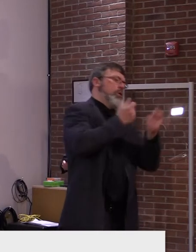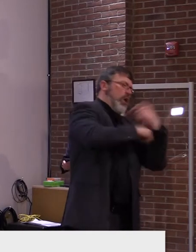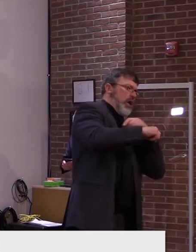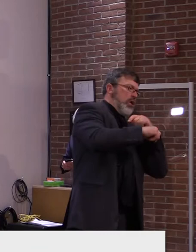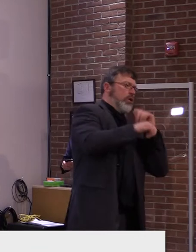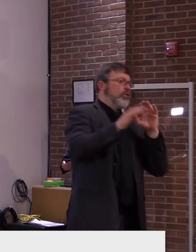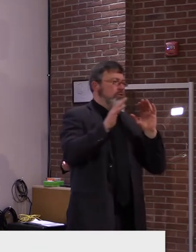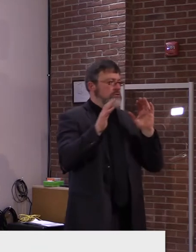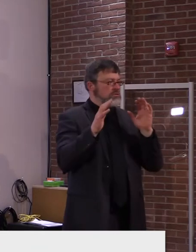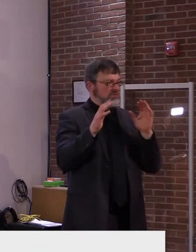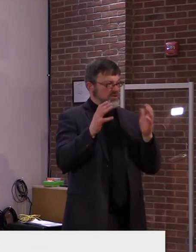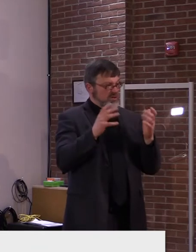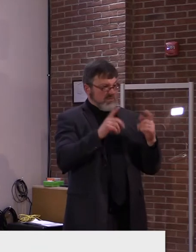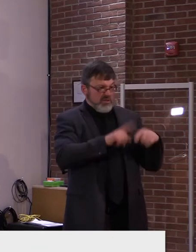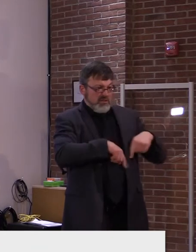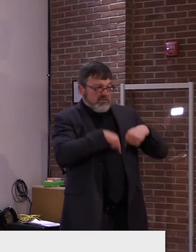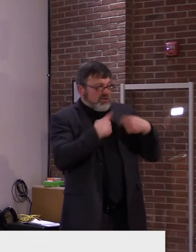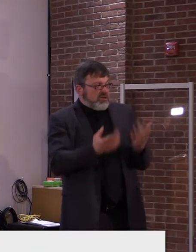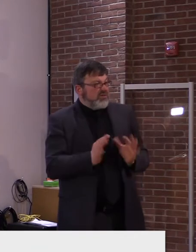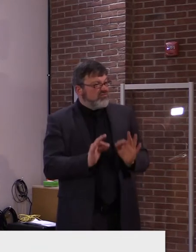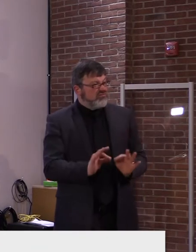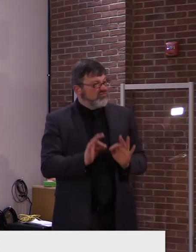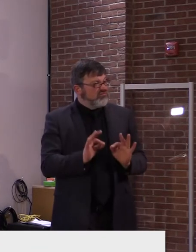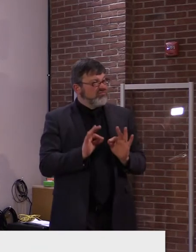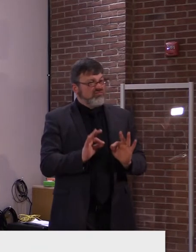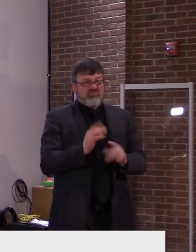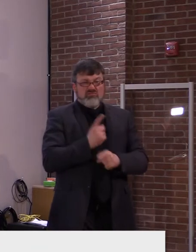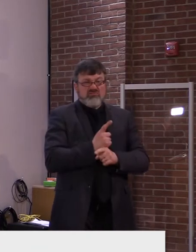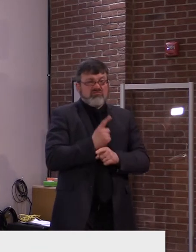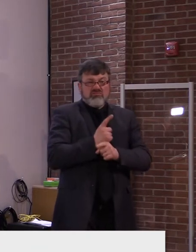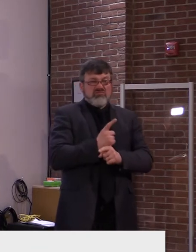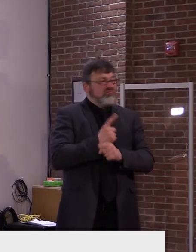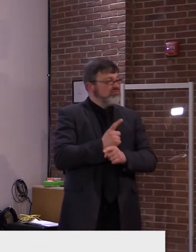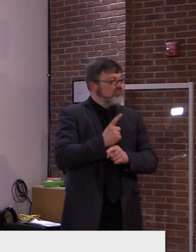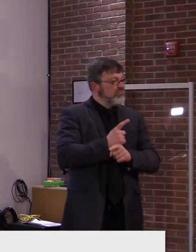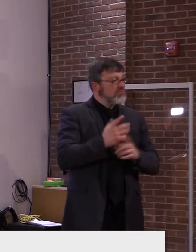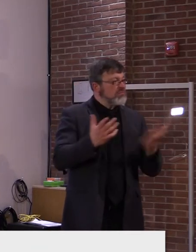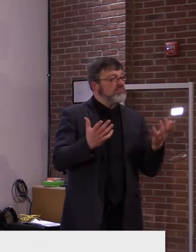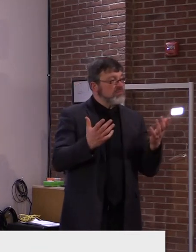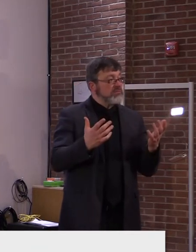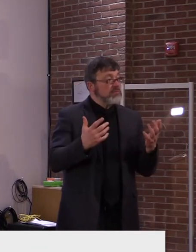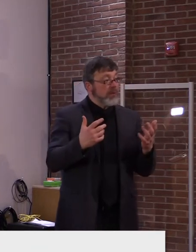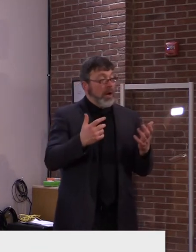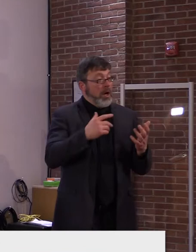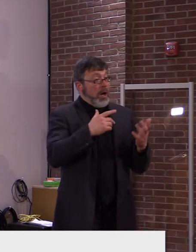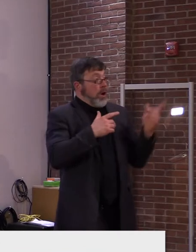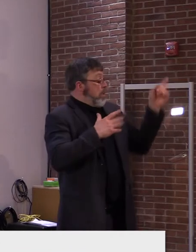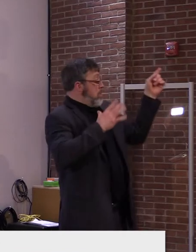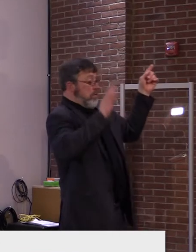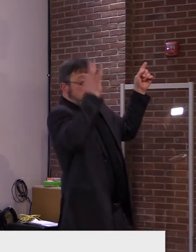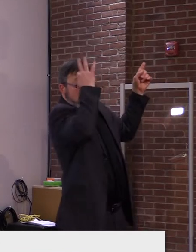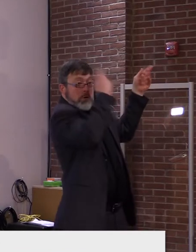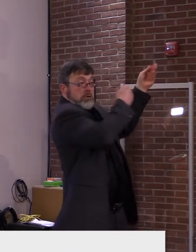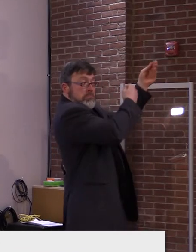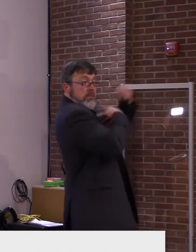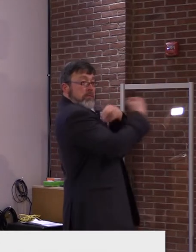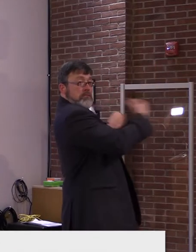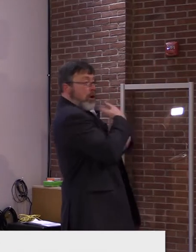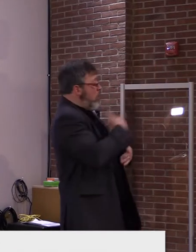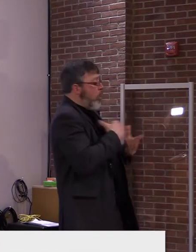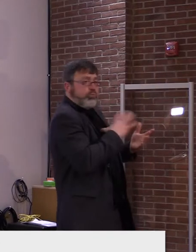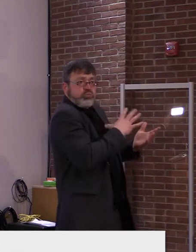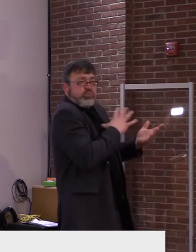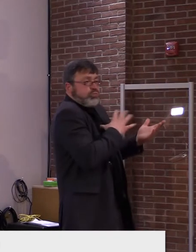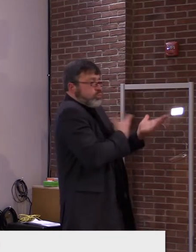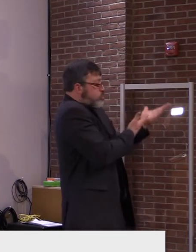our progress, but certainly, you know, as I mentioned, we welcome guidance like the CDC's. I mean, anything we can learn to improve our approach, we're definitely